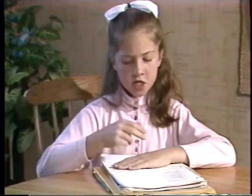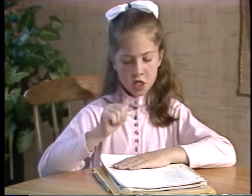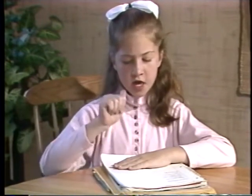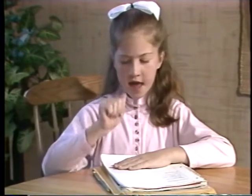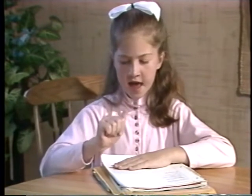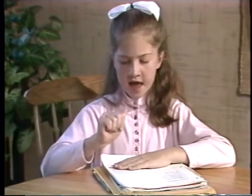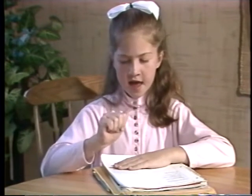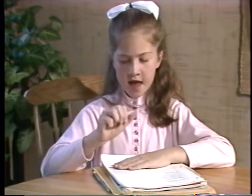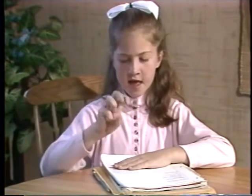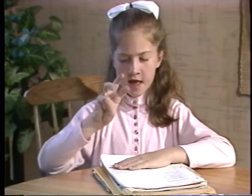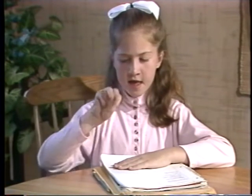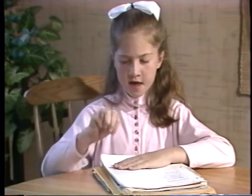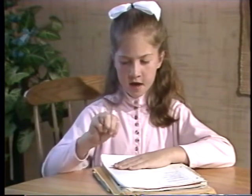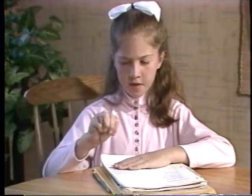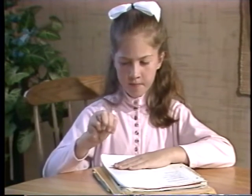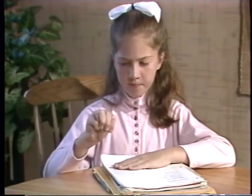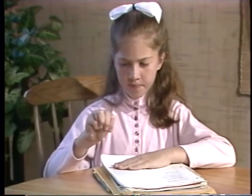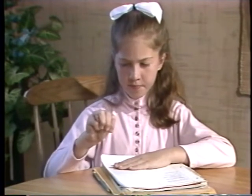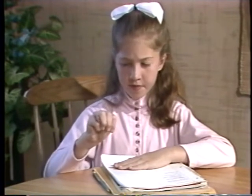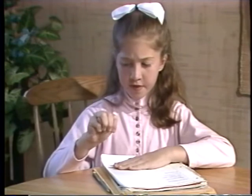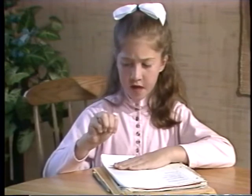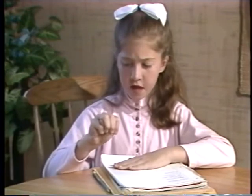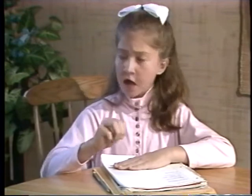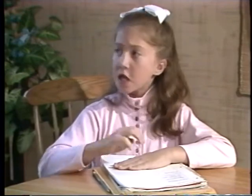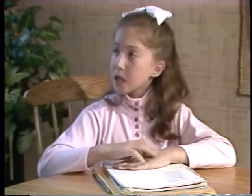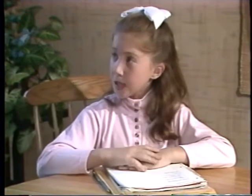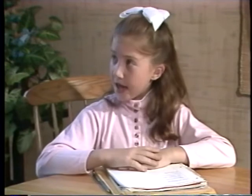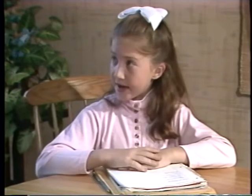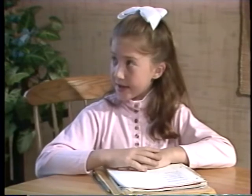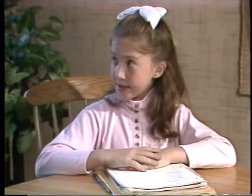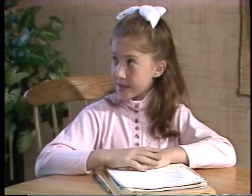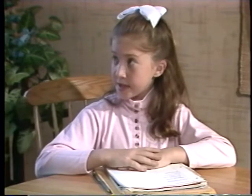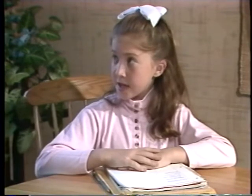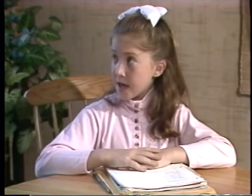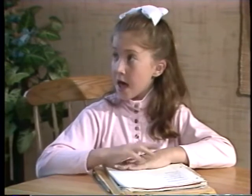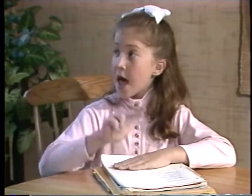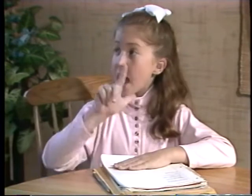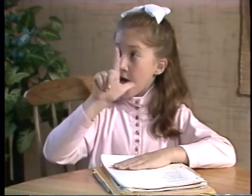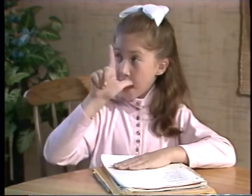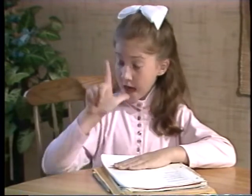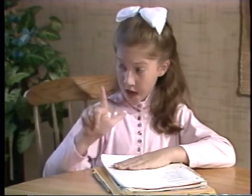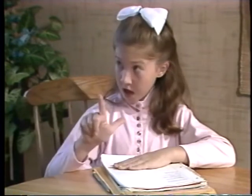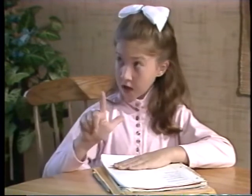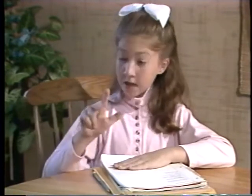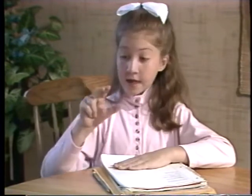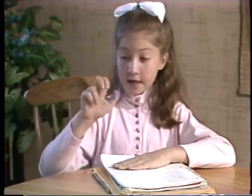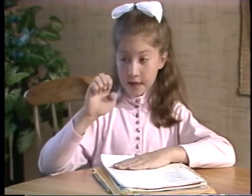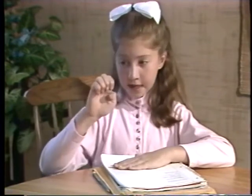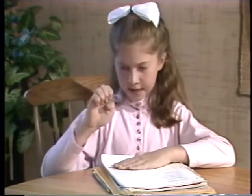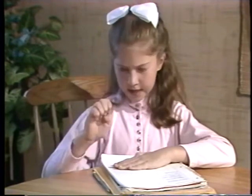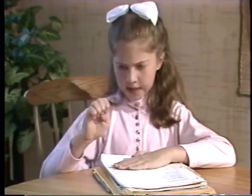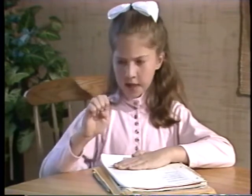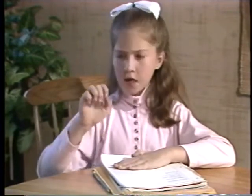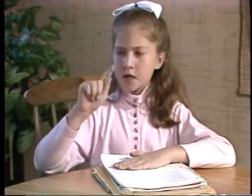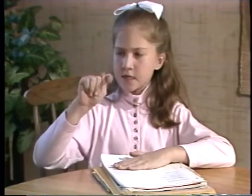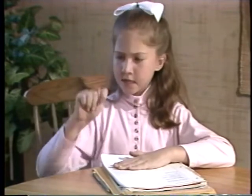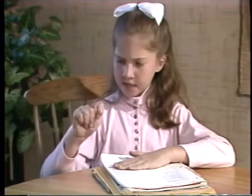-A-M, lettuce, L-E-T